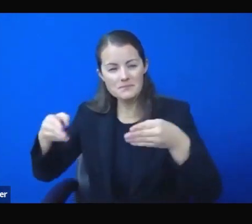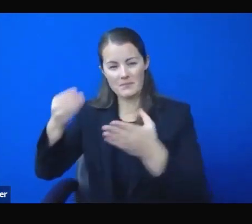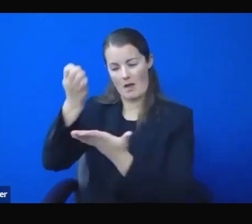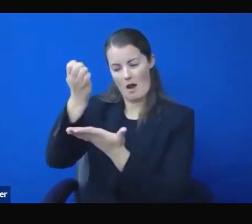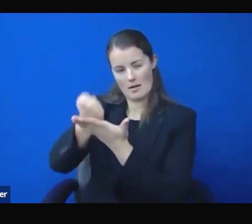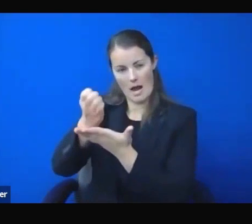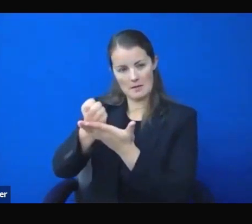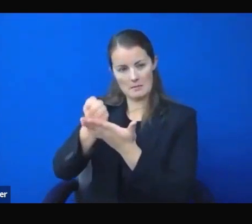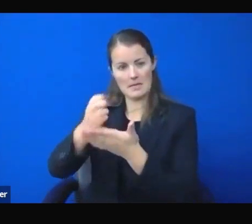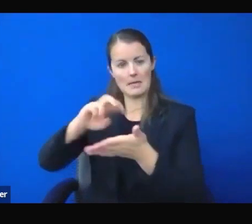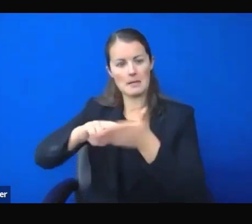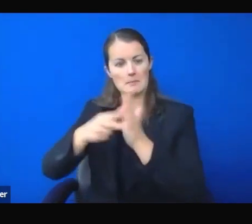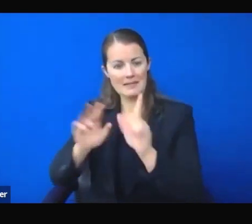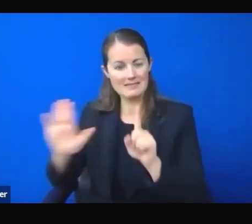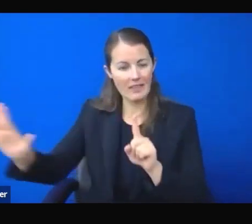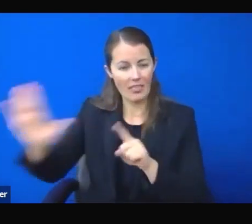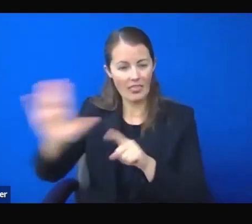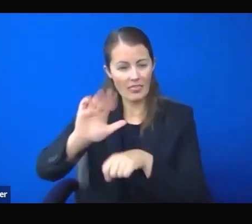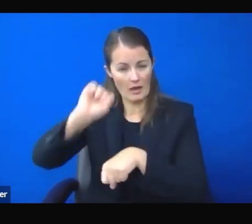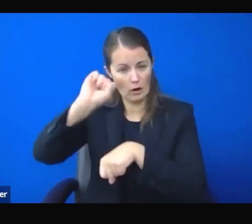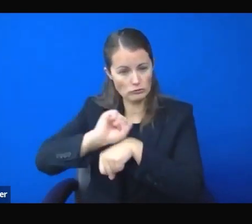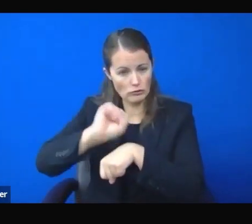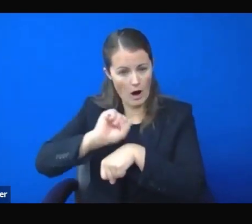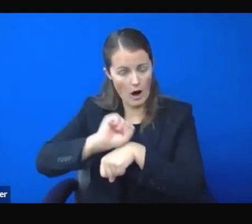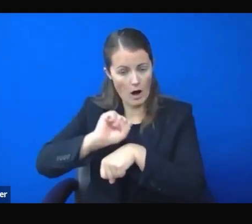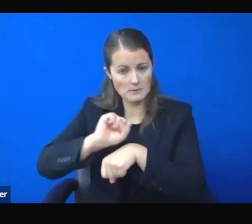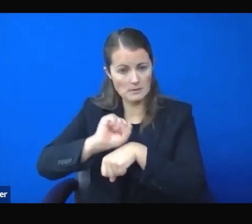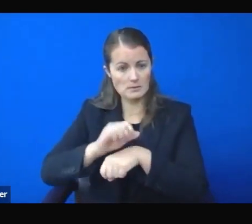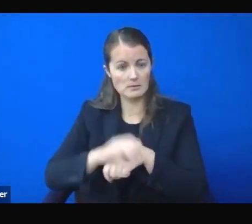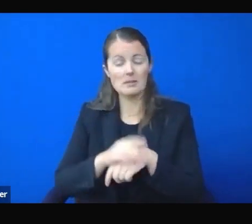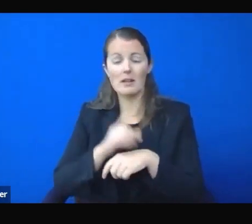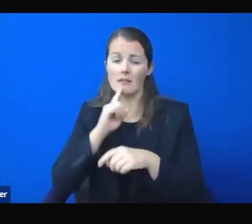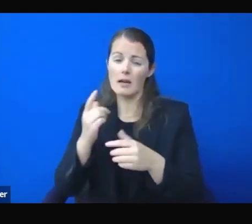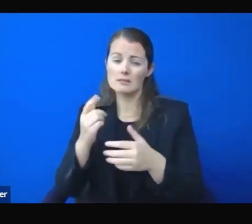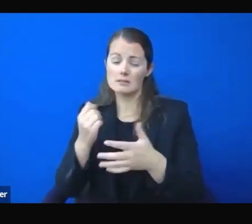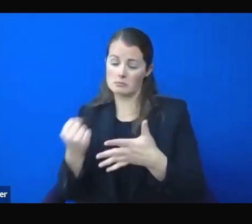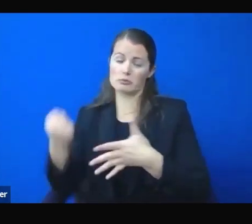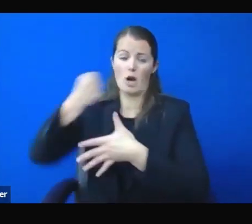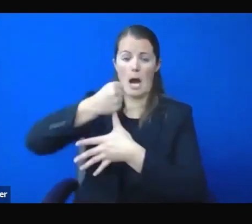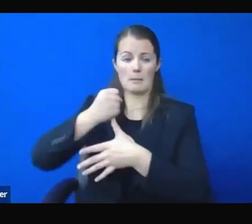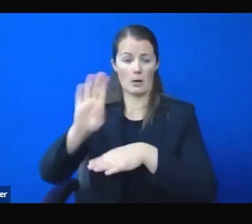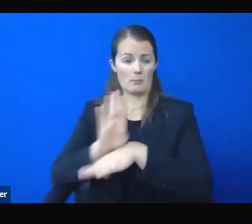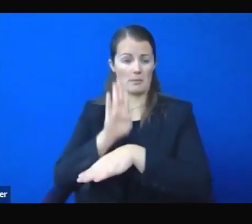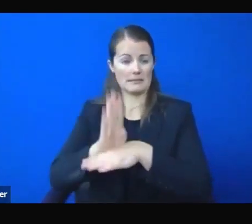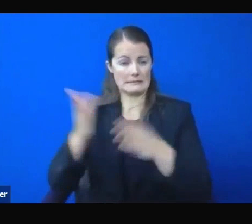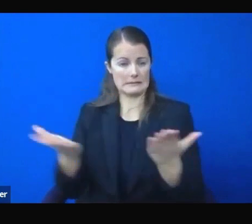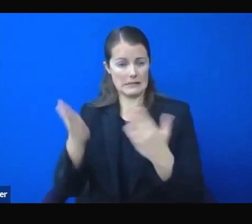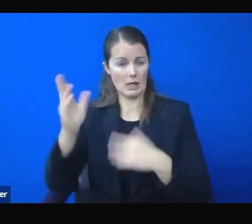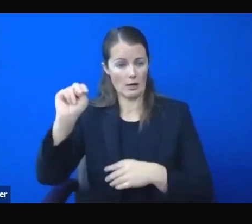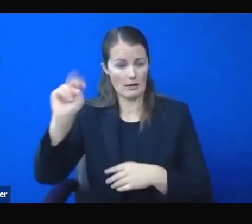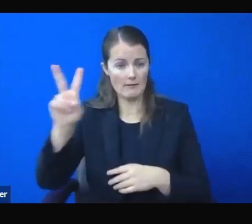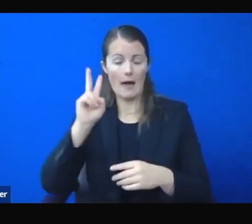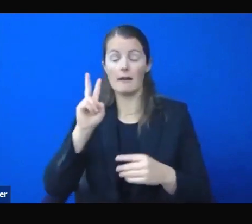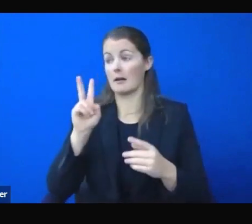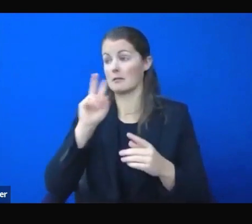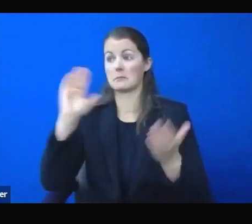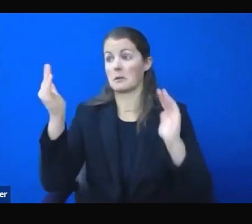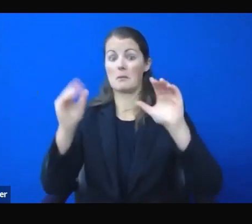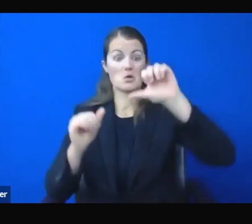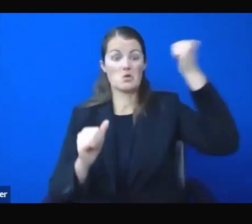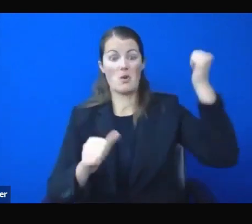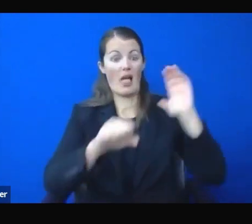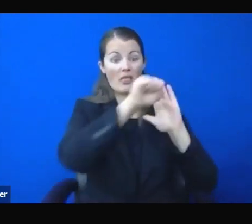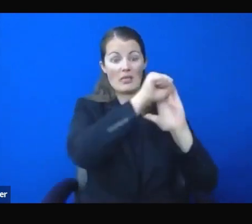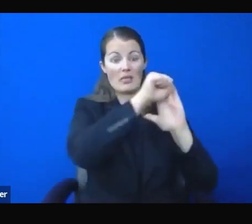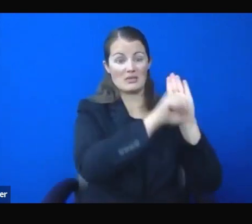protection in the nation. These are the folks we're fighting to protect. It's the hundreds of thousands of Nevadans who